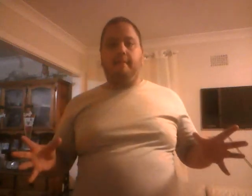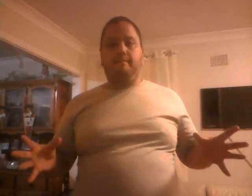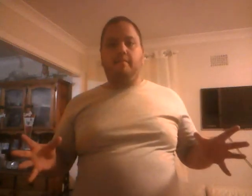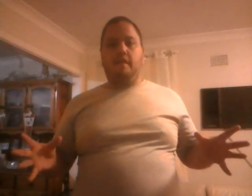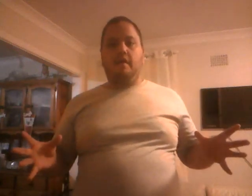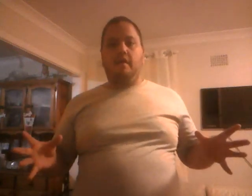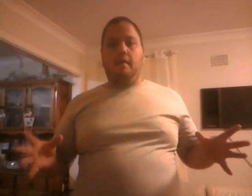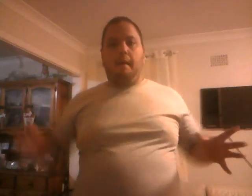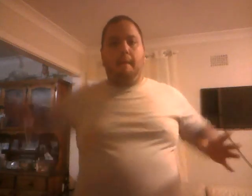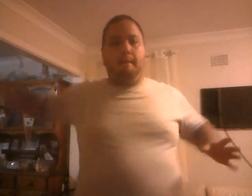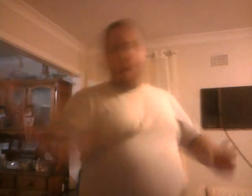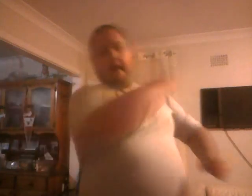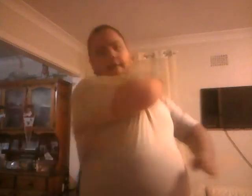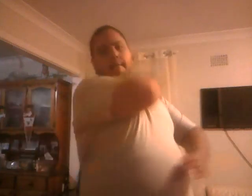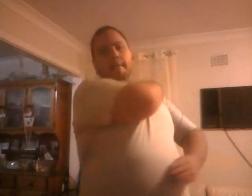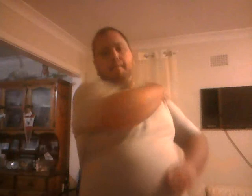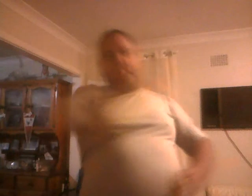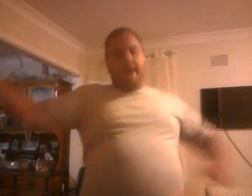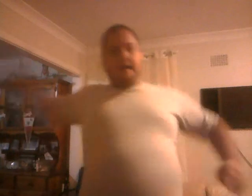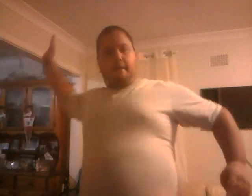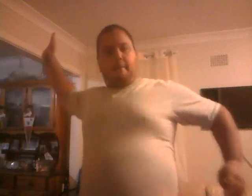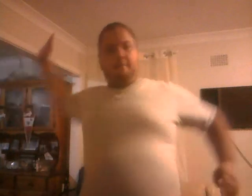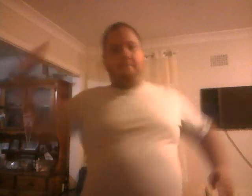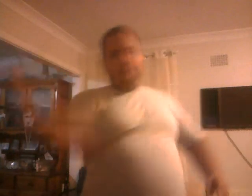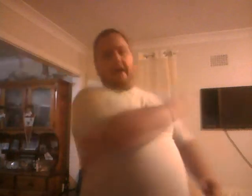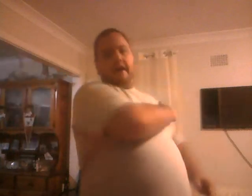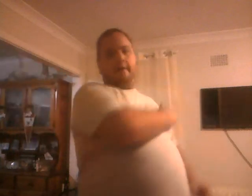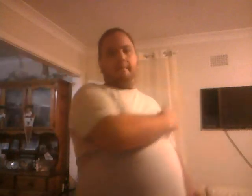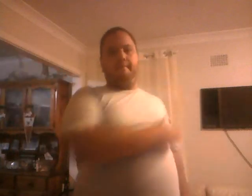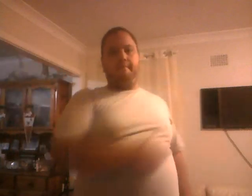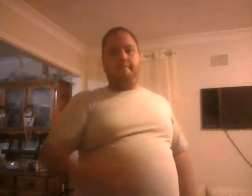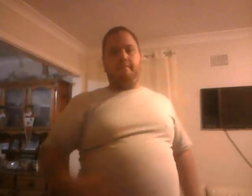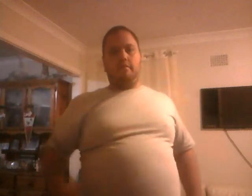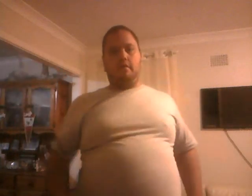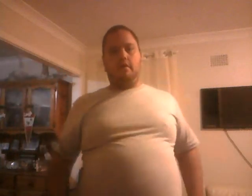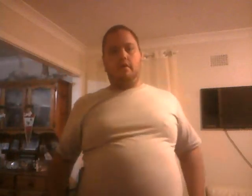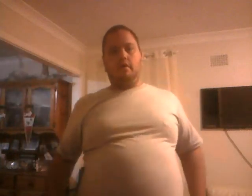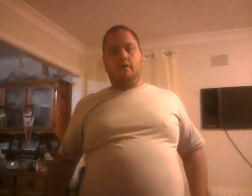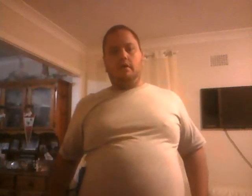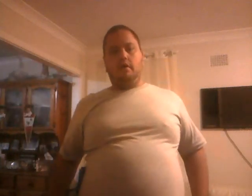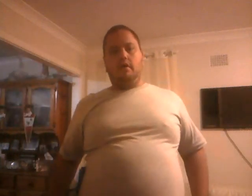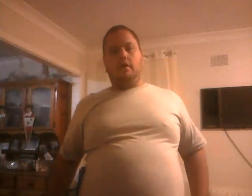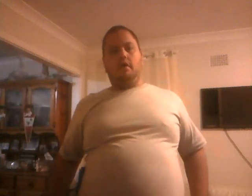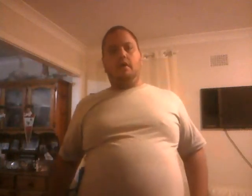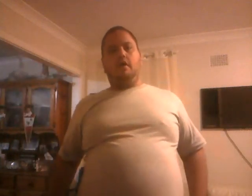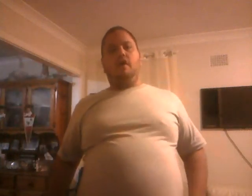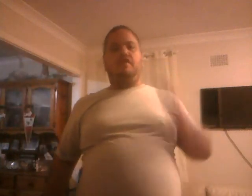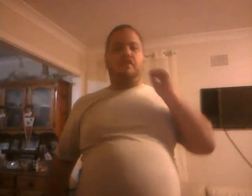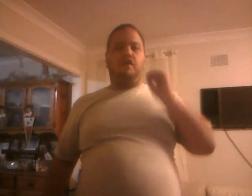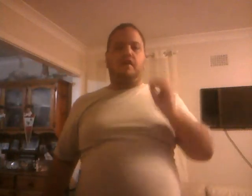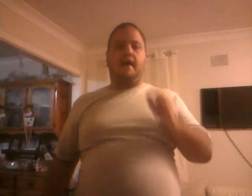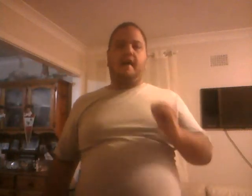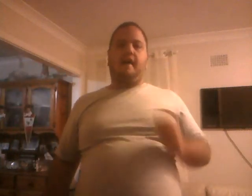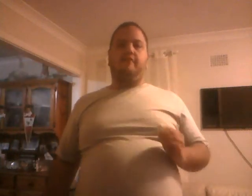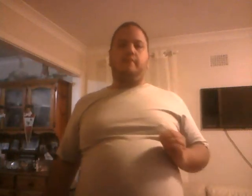BAM BAM BAM BAM to the UK government